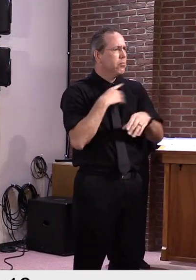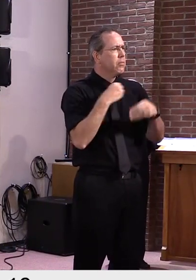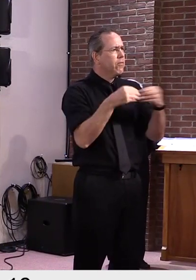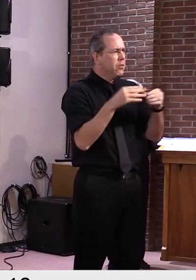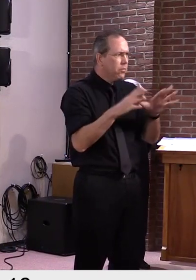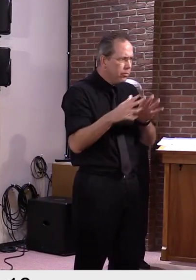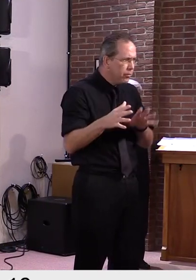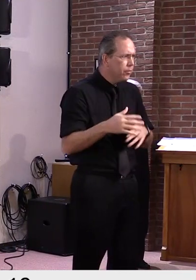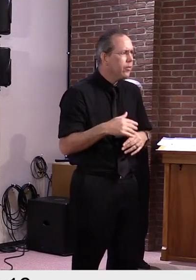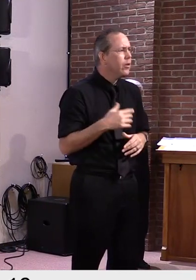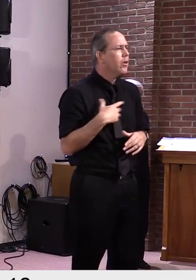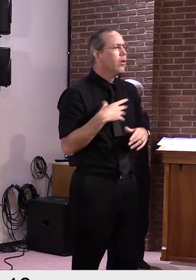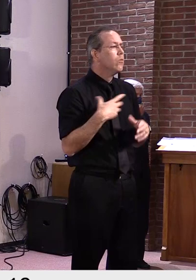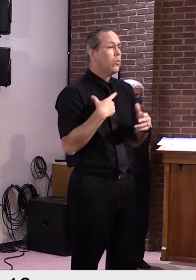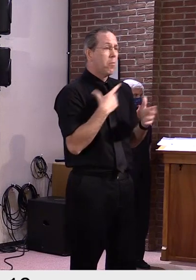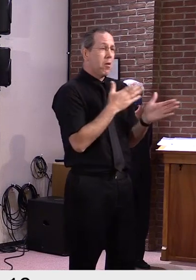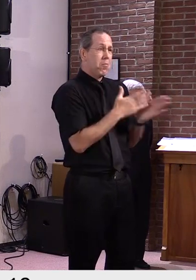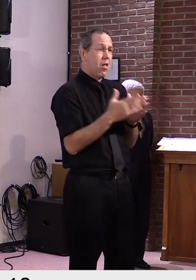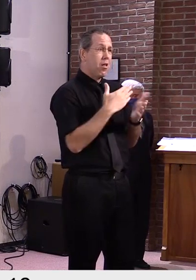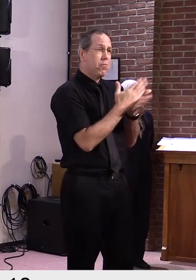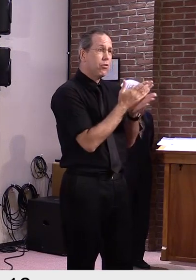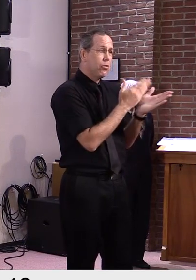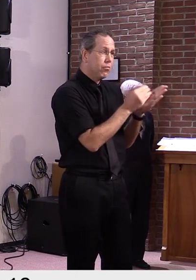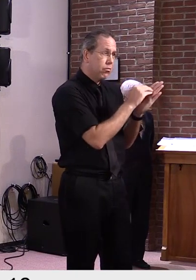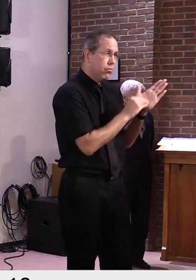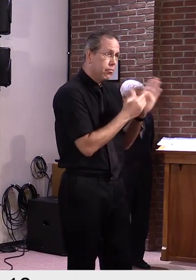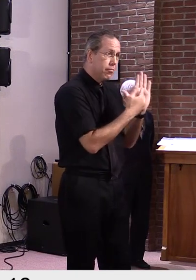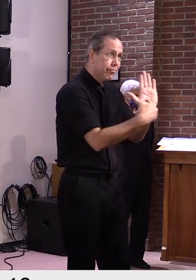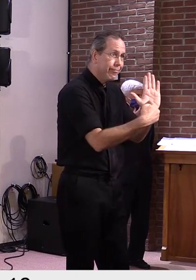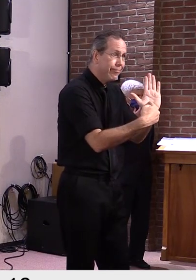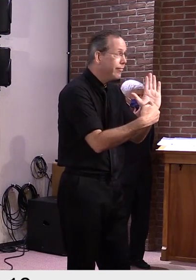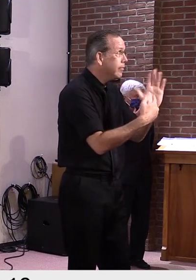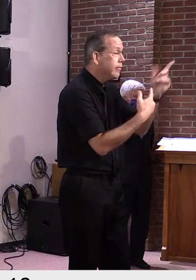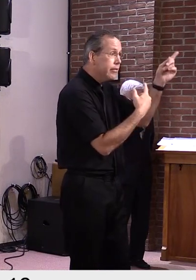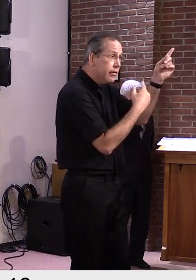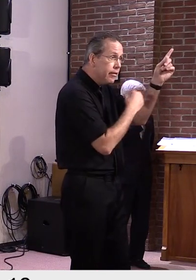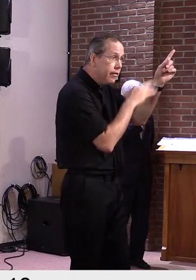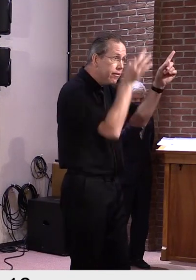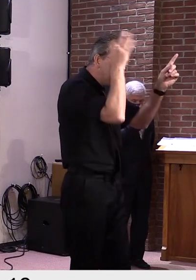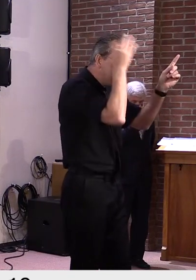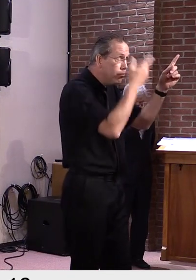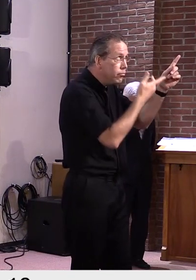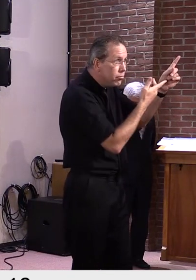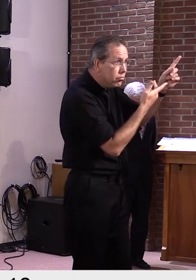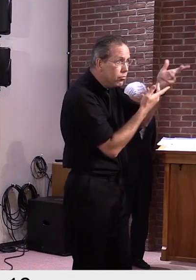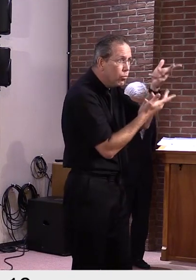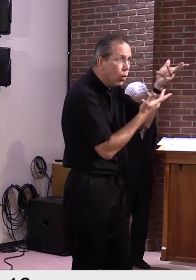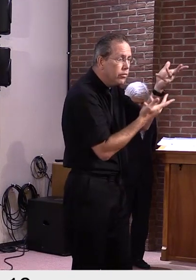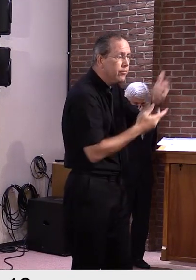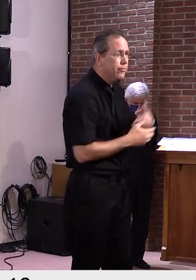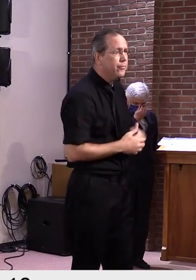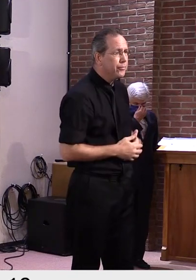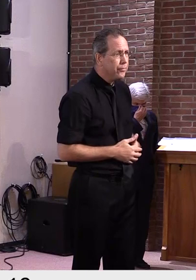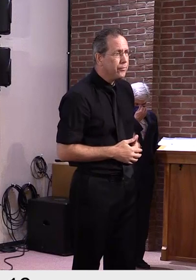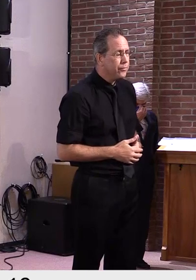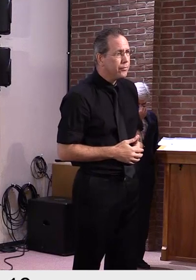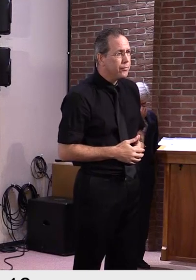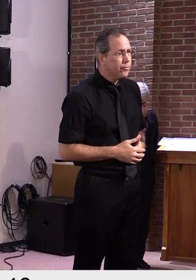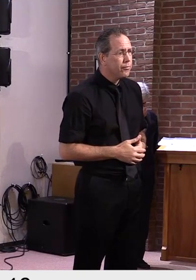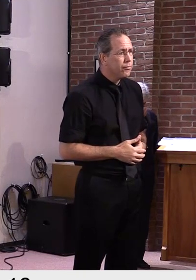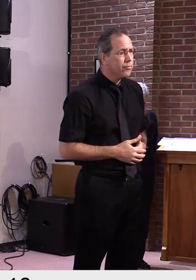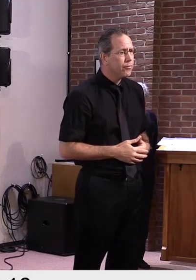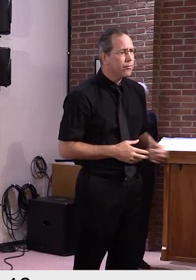week. Sure. And a question, you sort of talked a little bit about Burlington and the students coming back, and there being